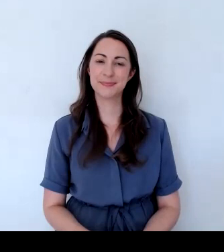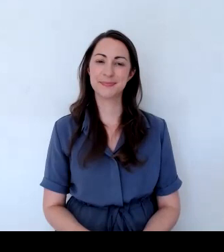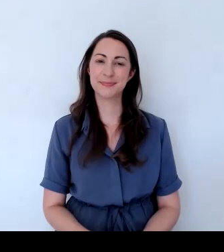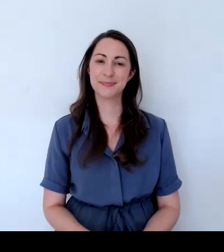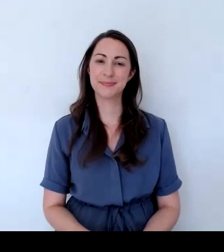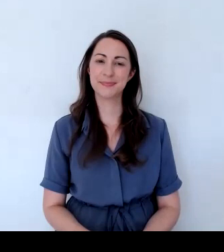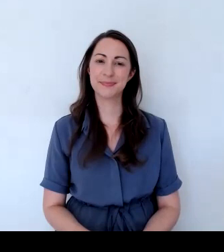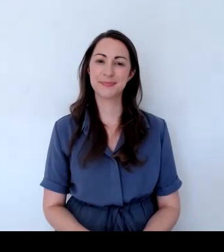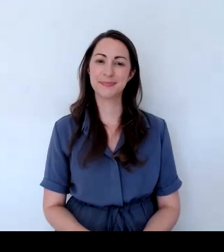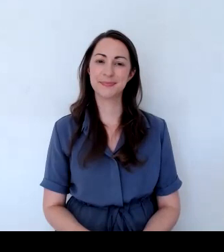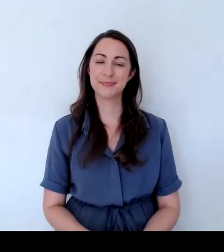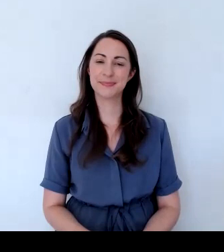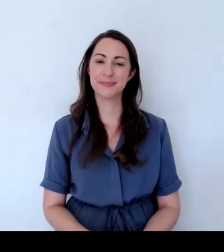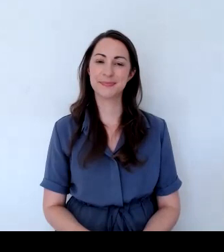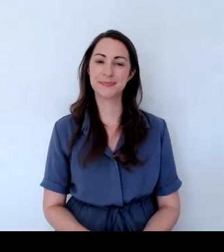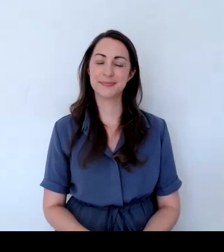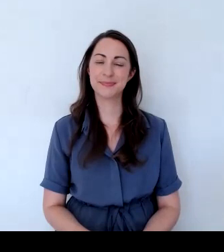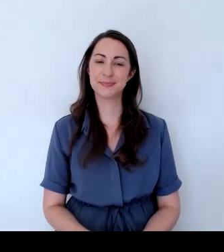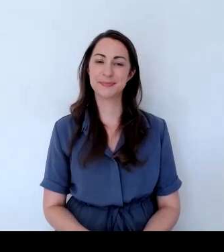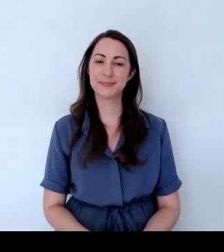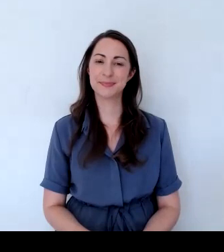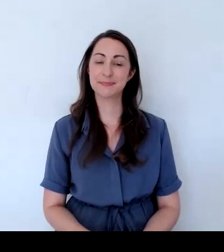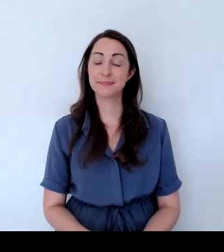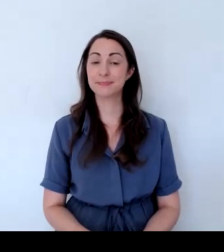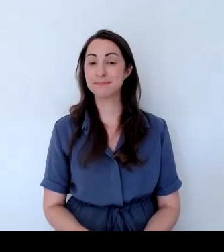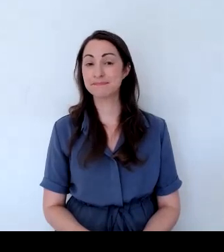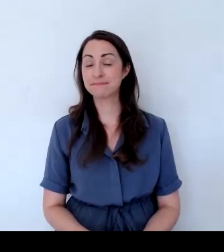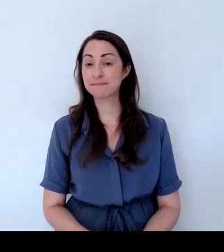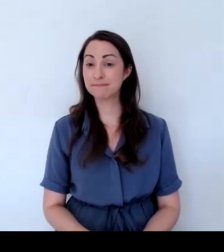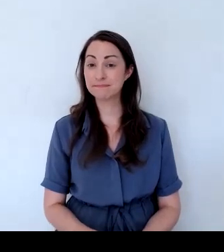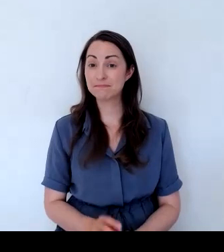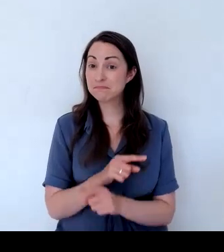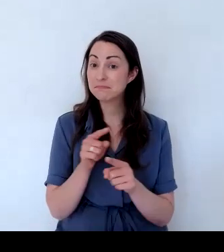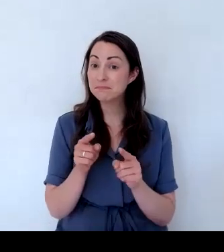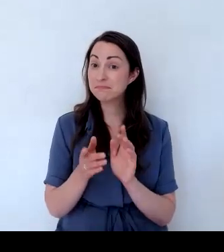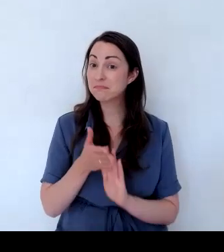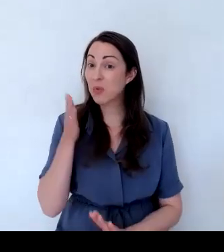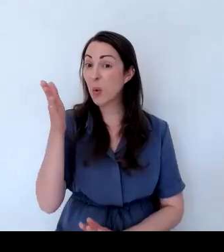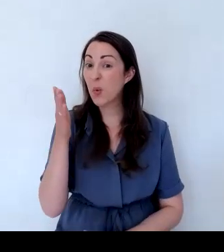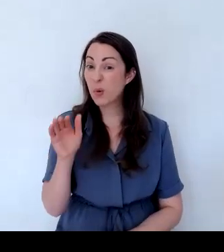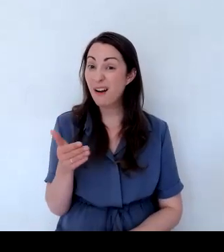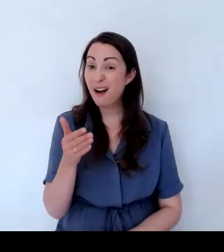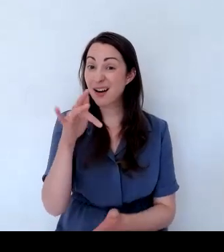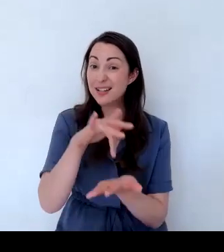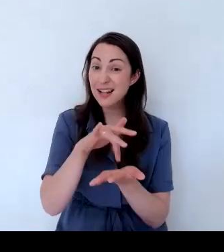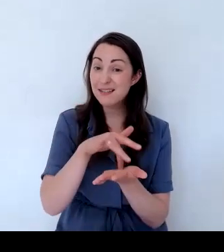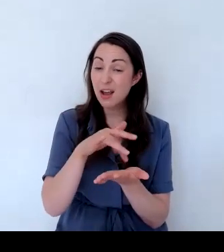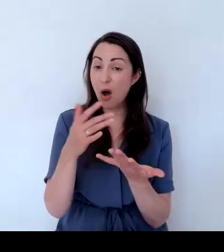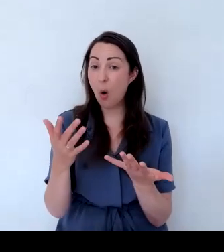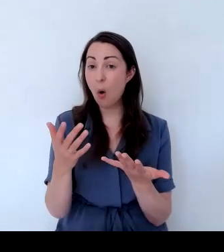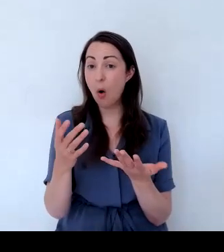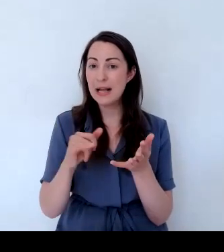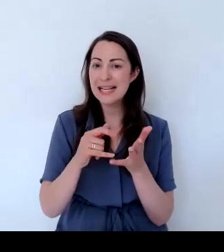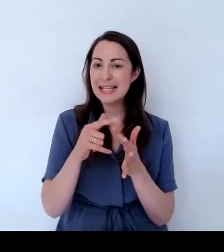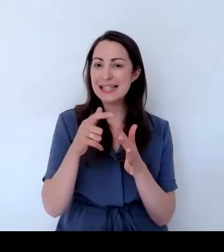So when you go to a garden centre, or if you're looking at seed catalogues maybe, it's